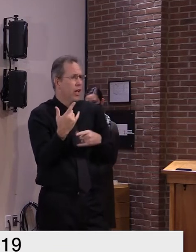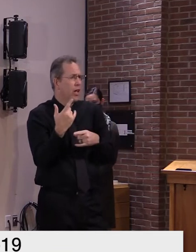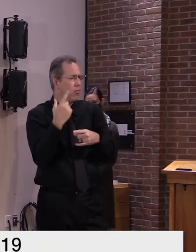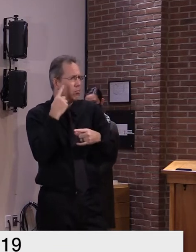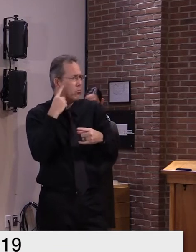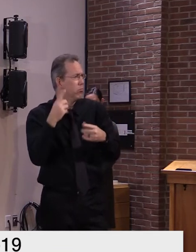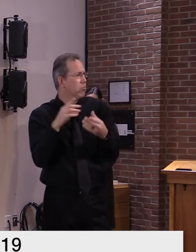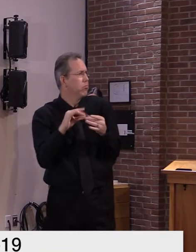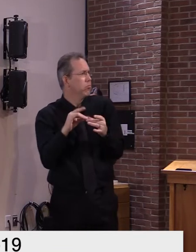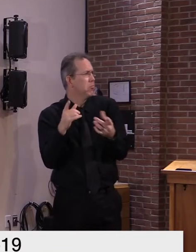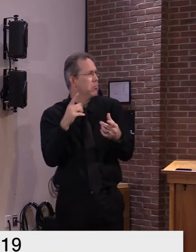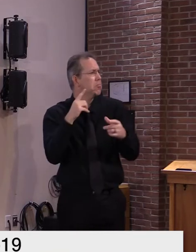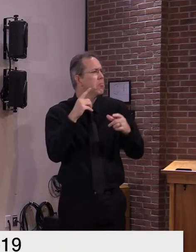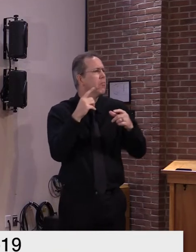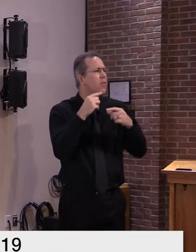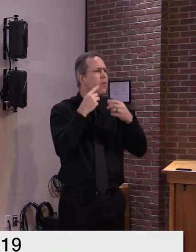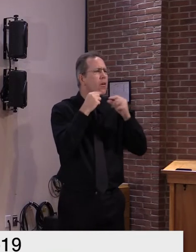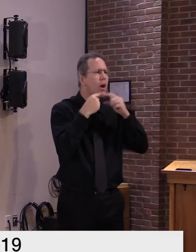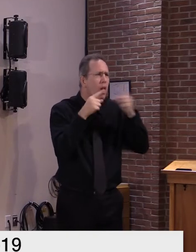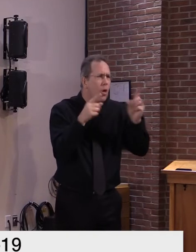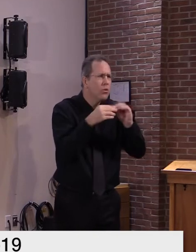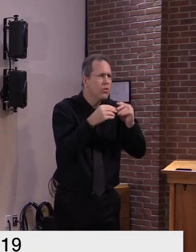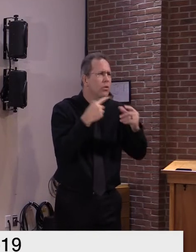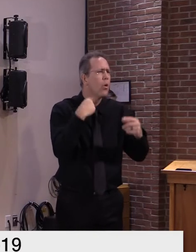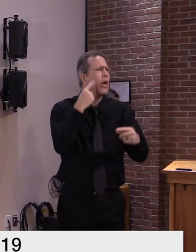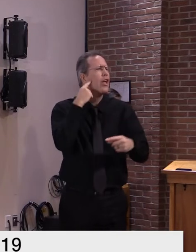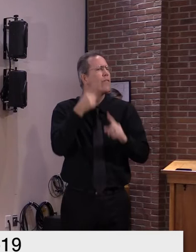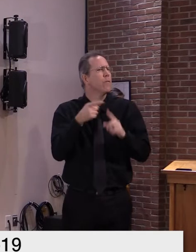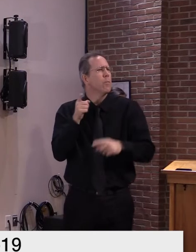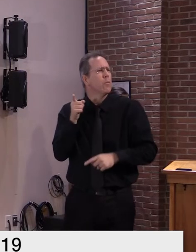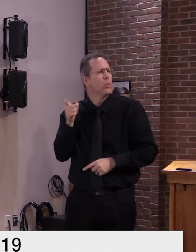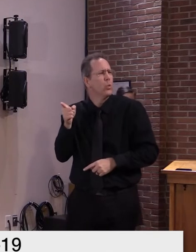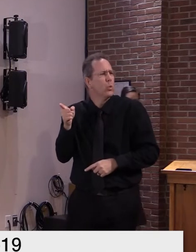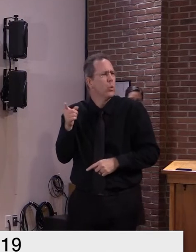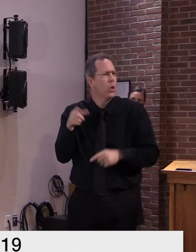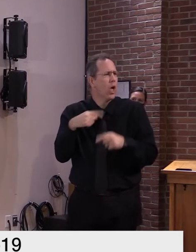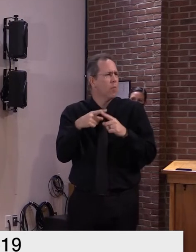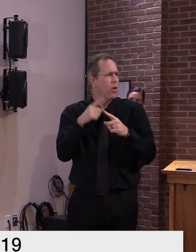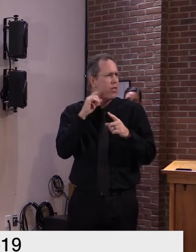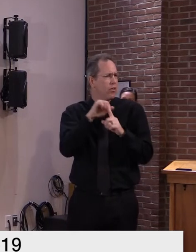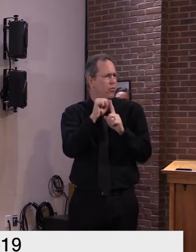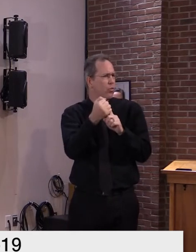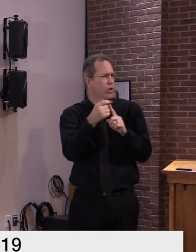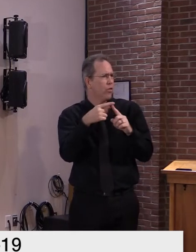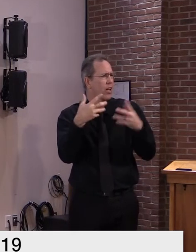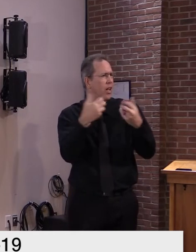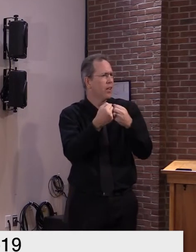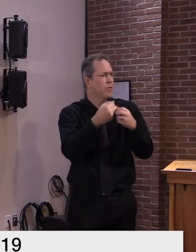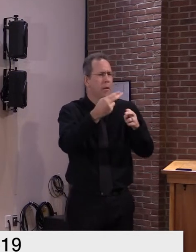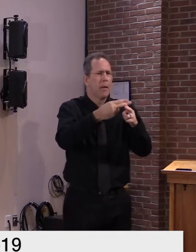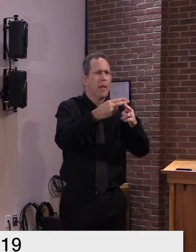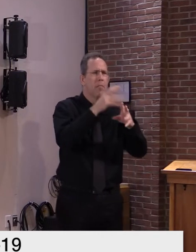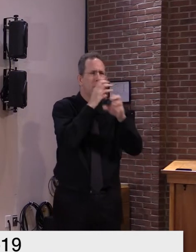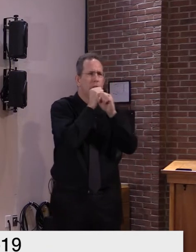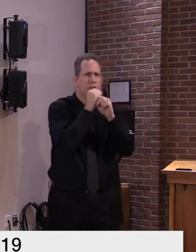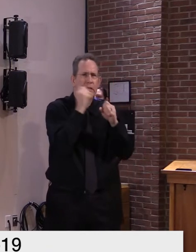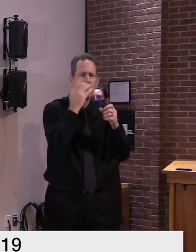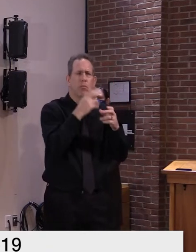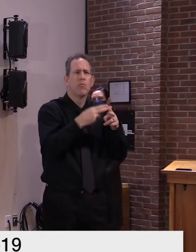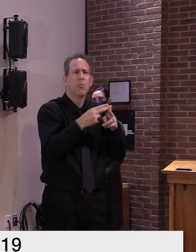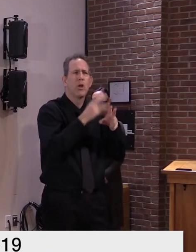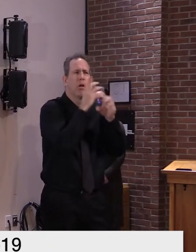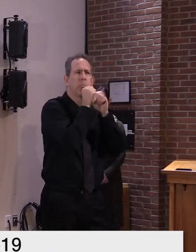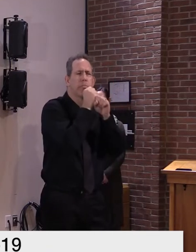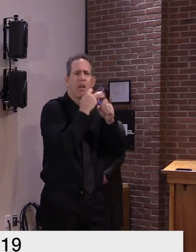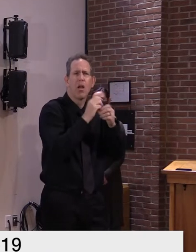order lifted to the public and when will that be any idea yeah mike i have not uh been briefed uh there have been